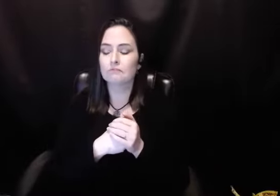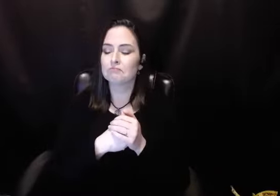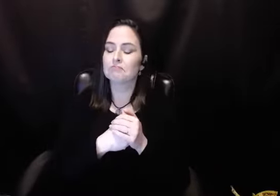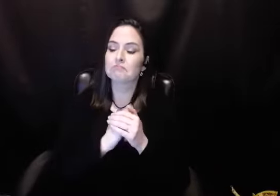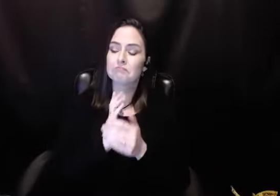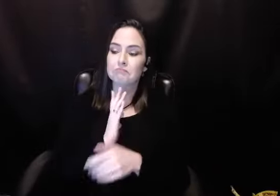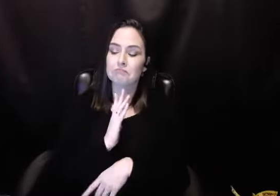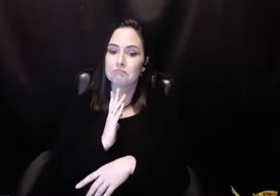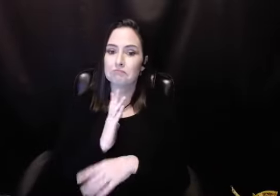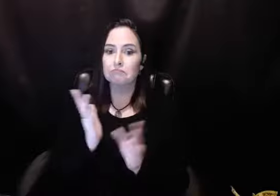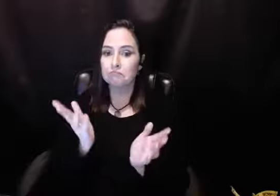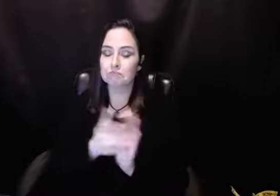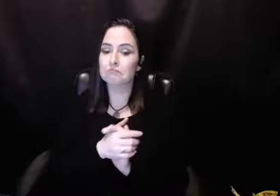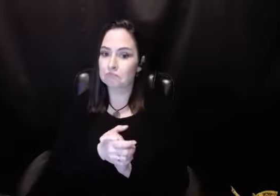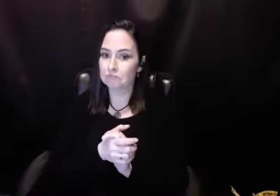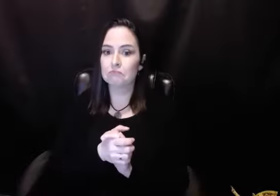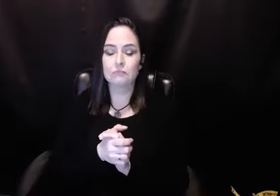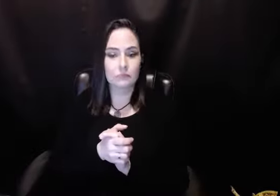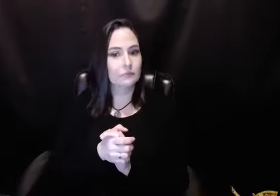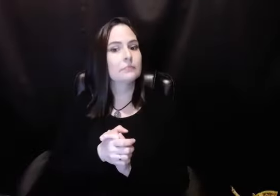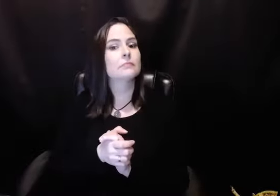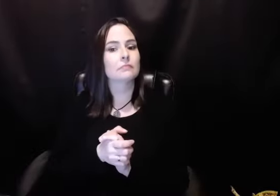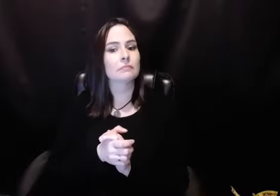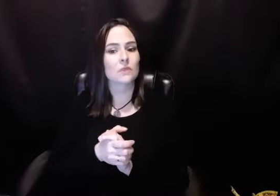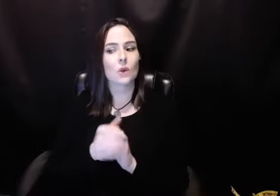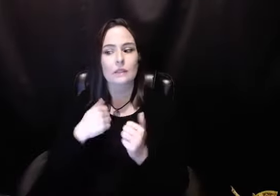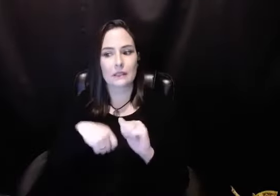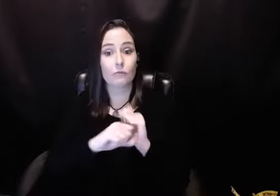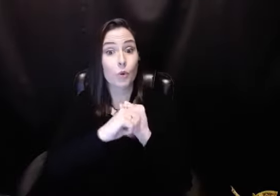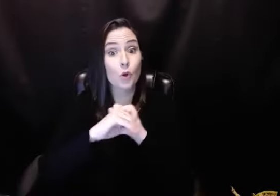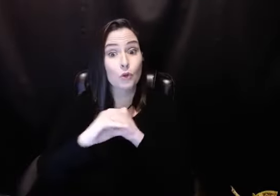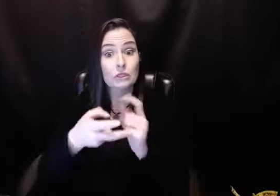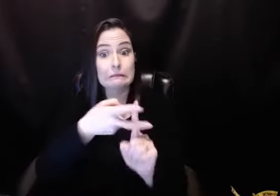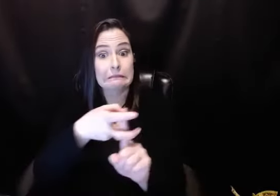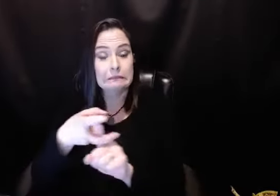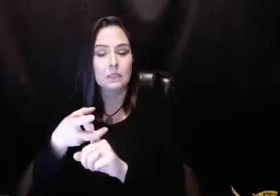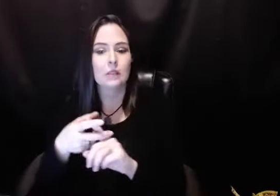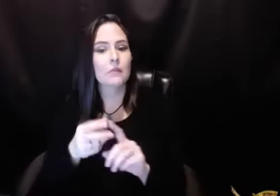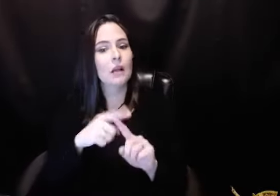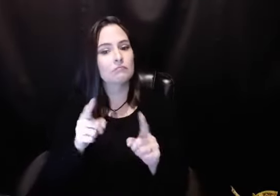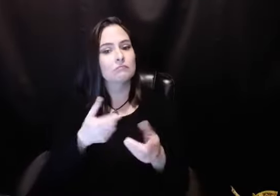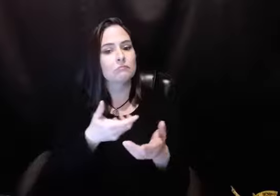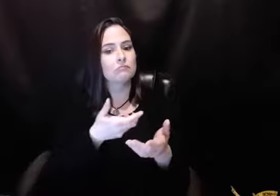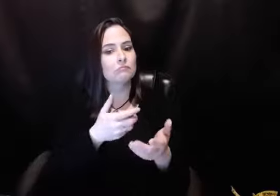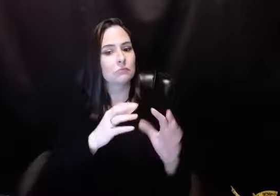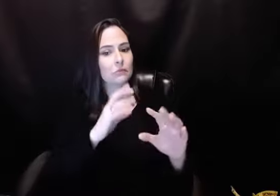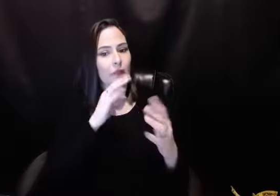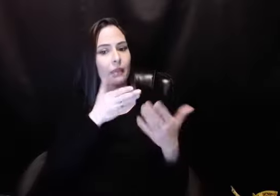That's simple. Let the kids come to you. A good hook into a tradition there, right? Attraction rather than